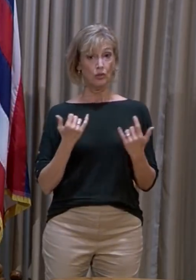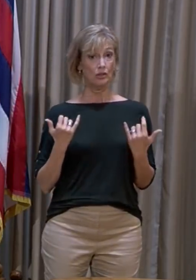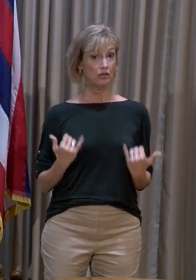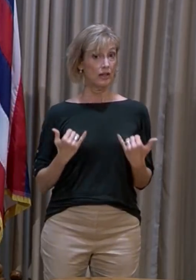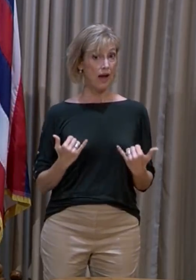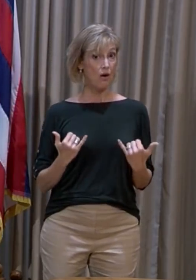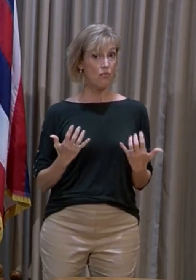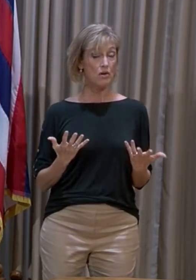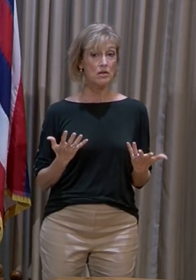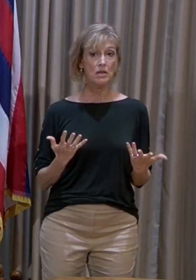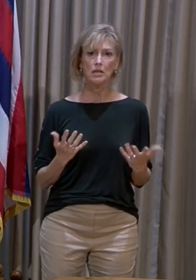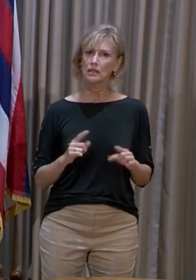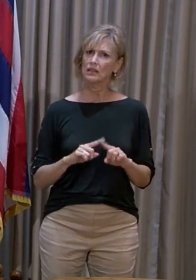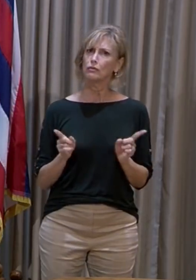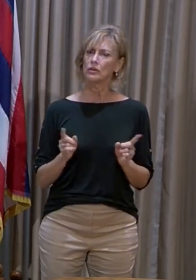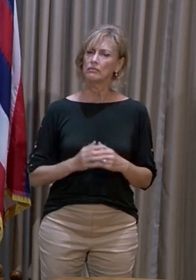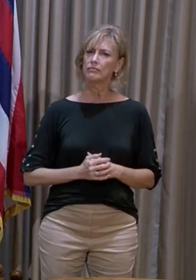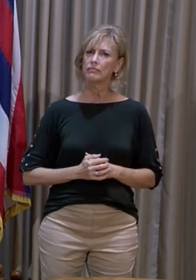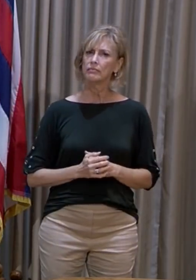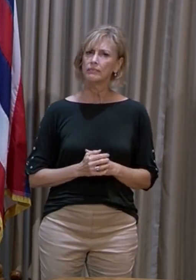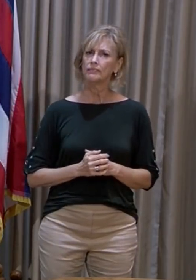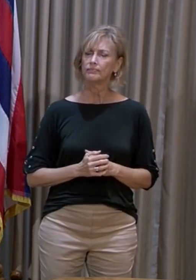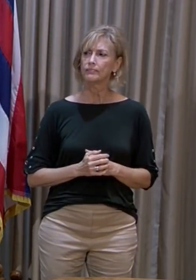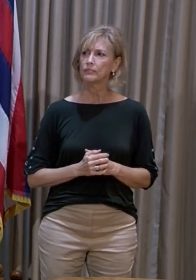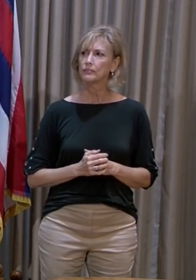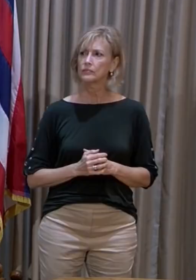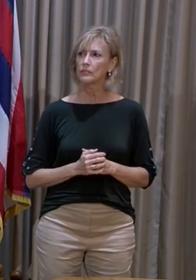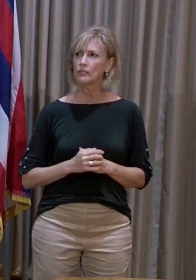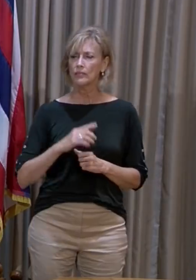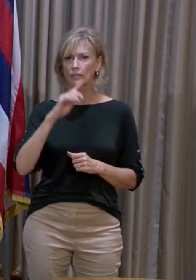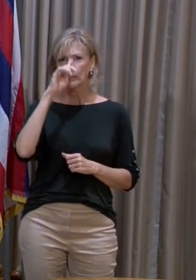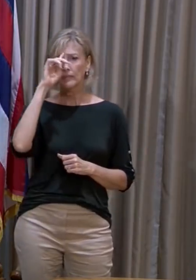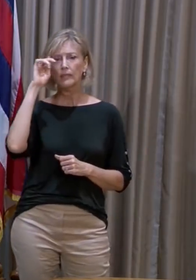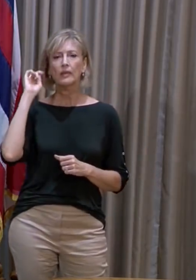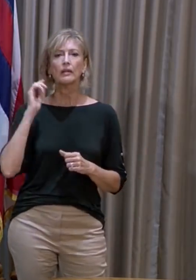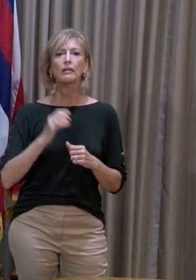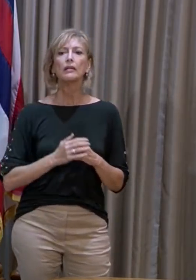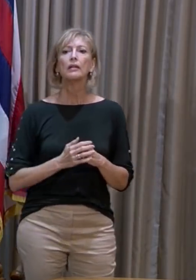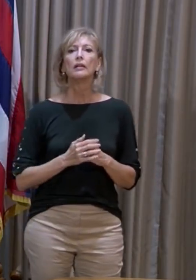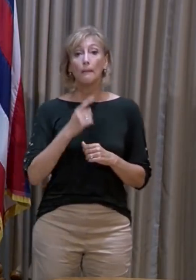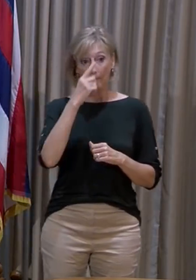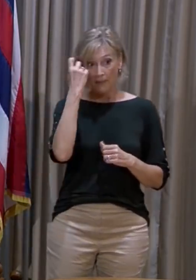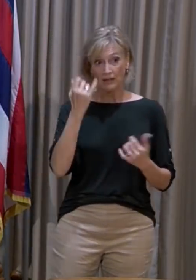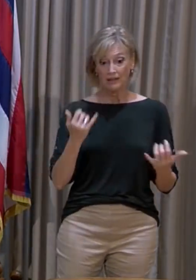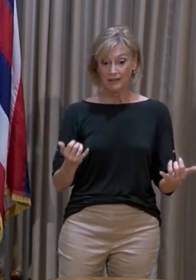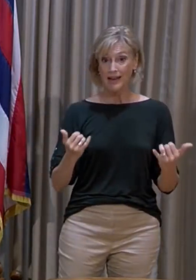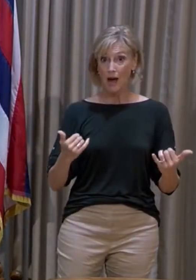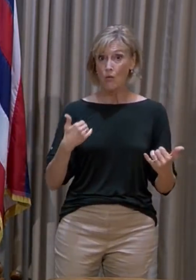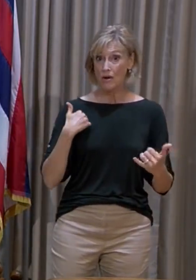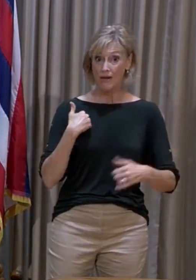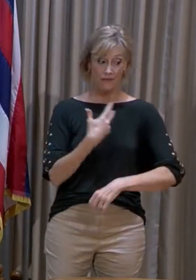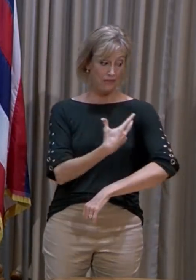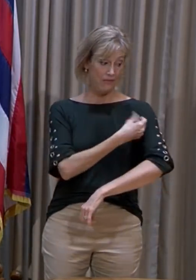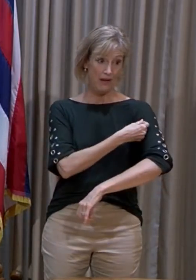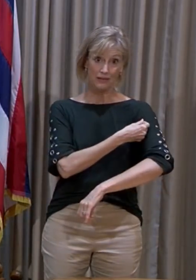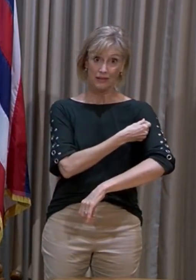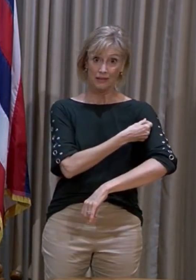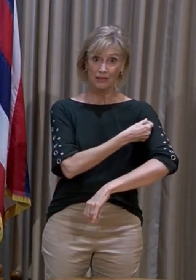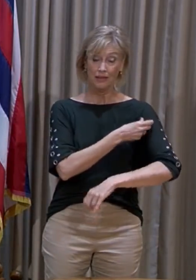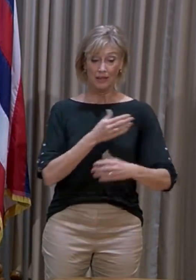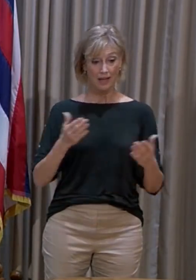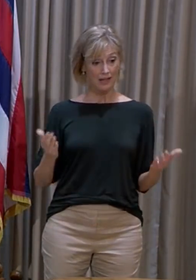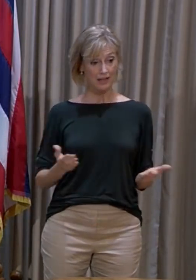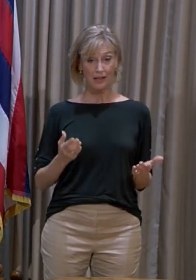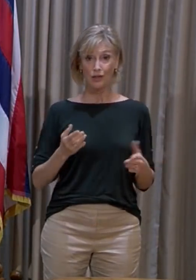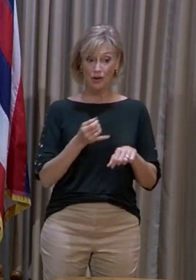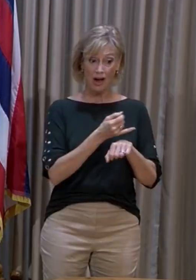today is different with the availability of vaccines. And here in